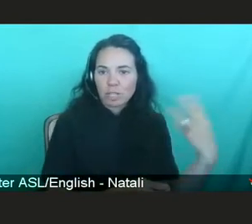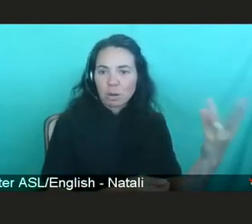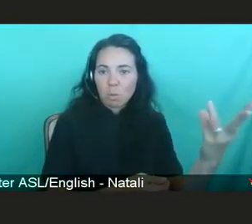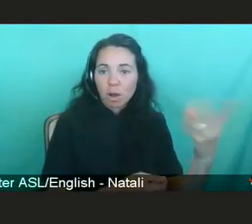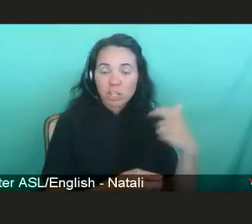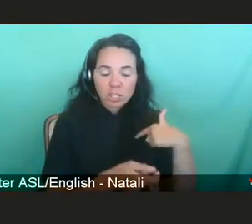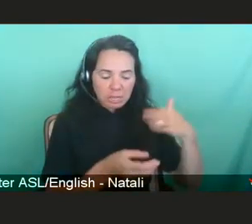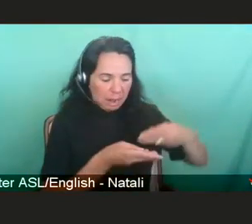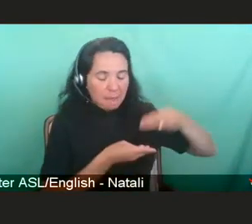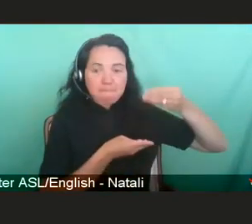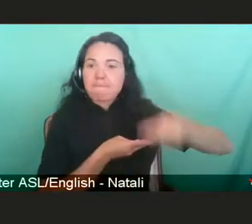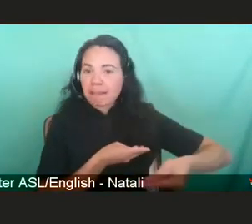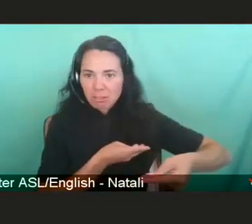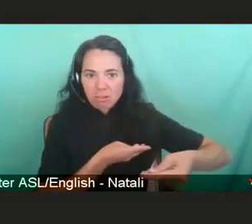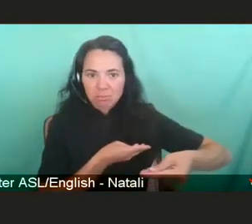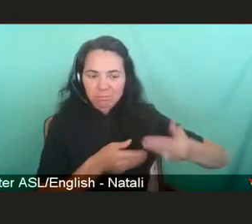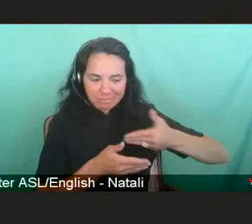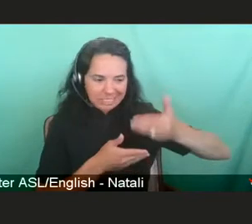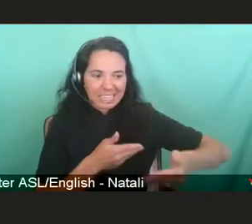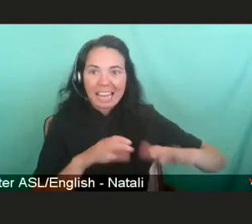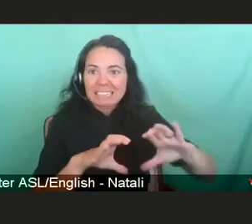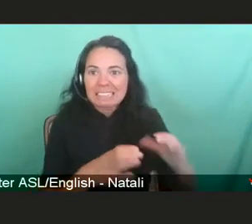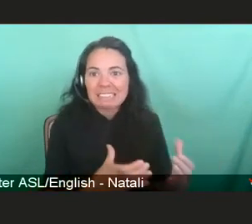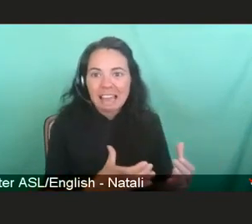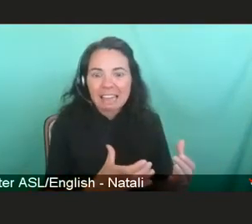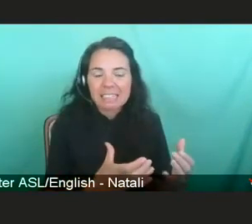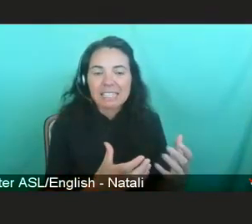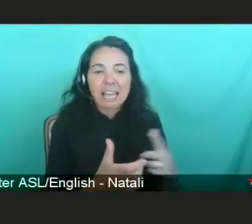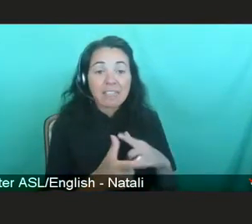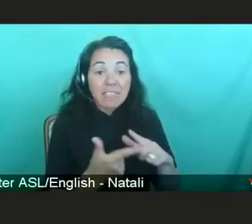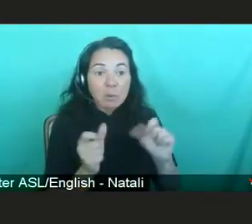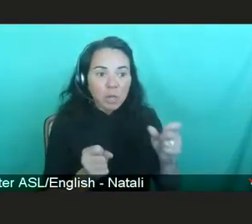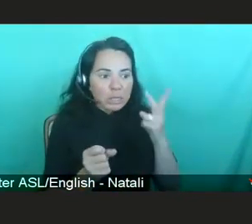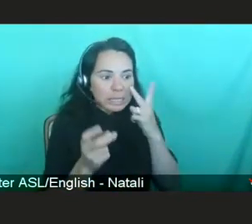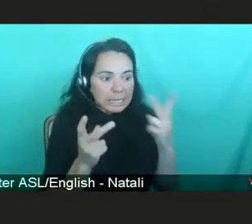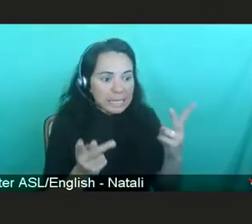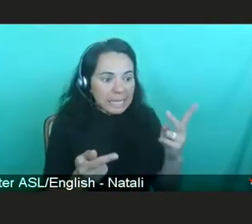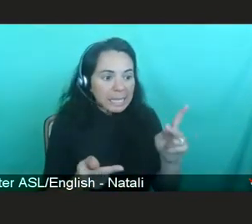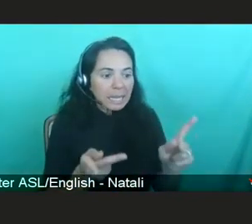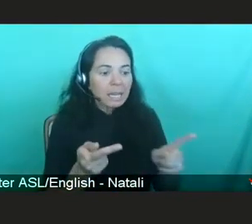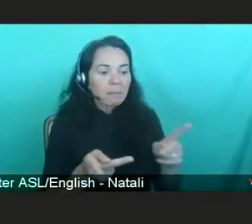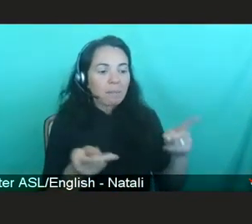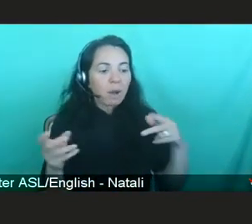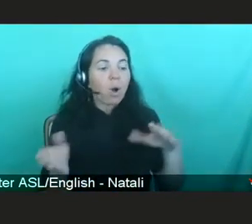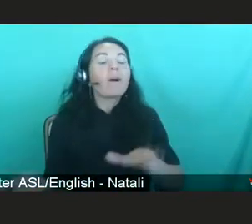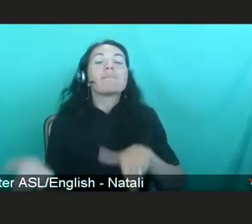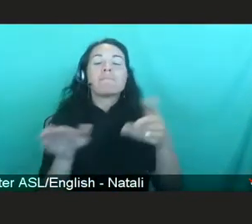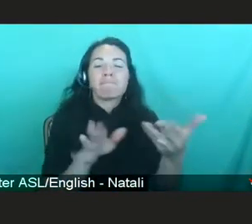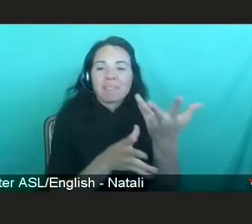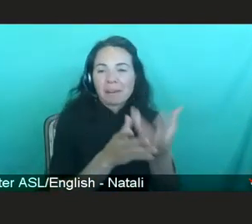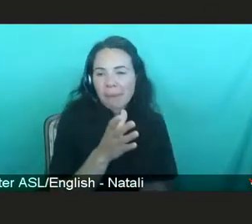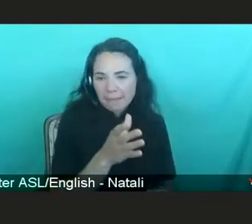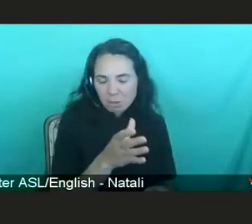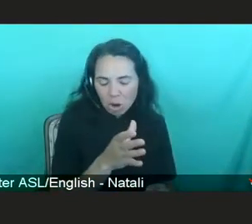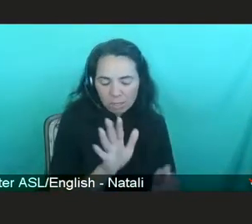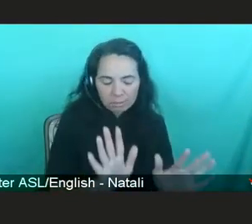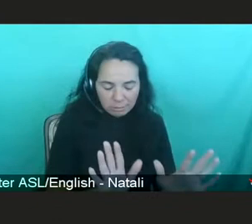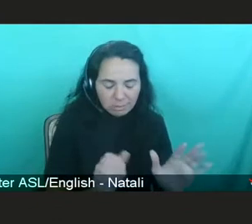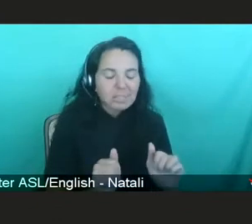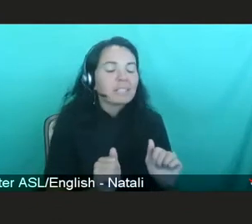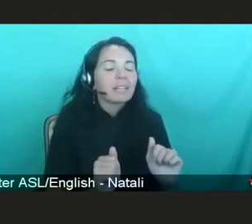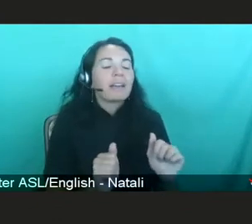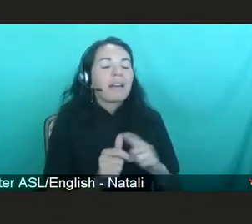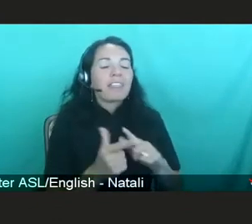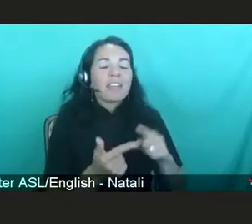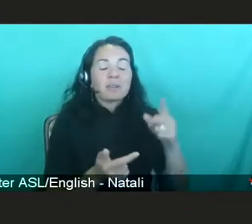And now we were able to sort of see people gain weight and do the remarkable benefits